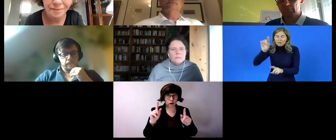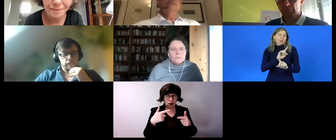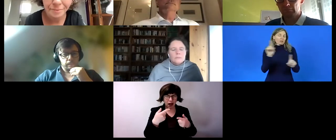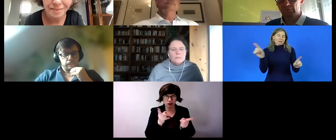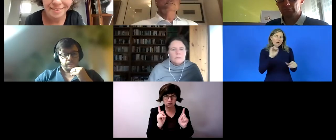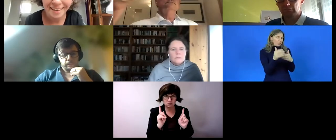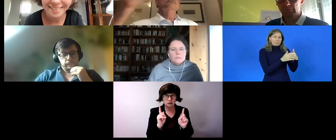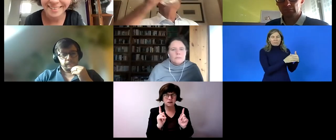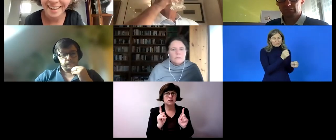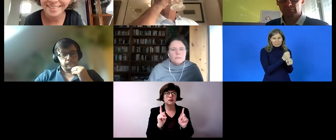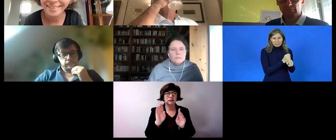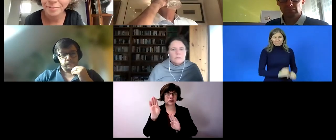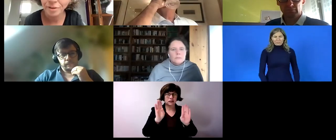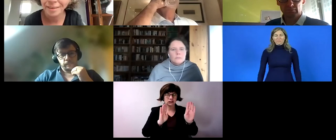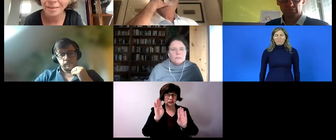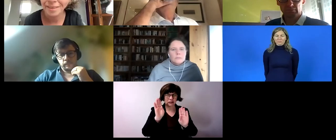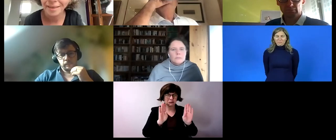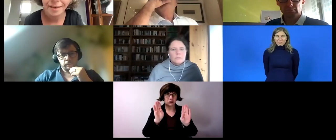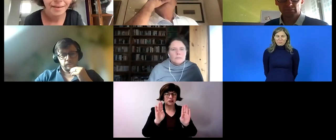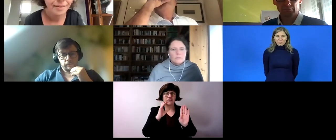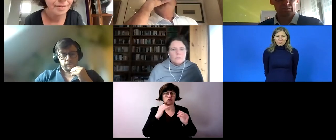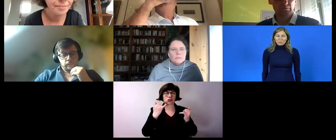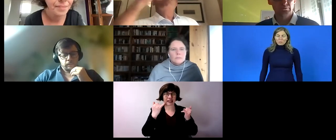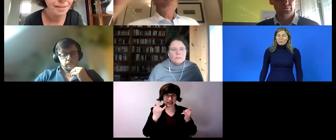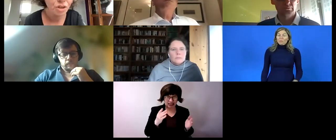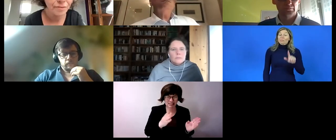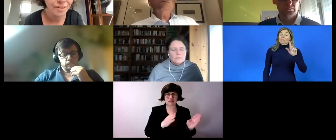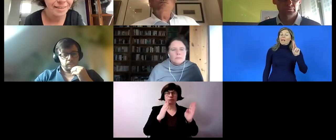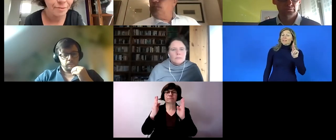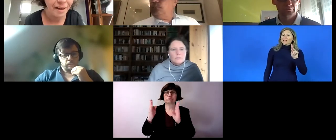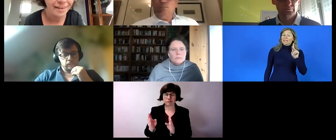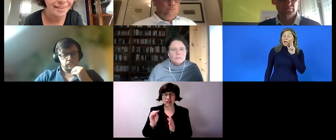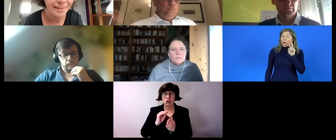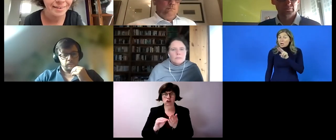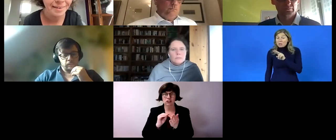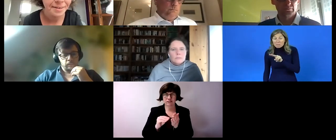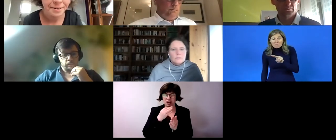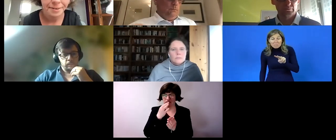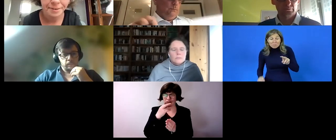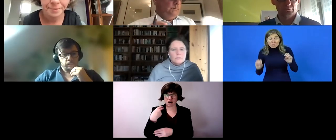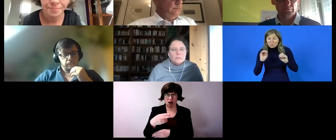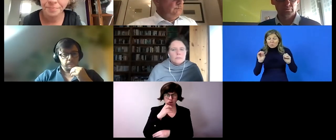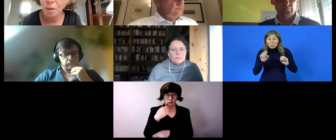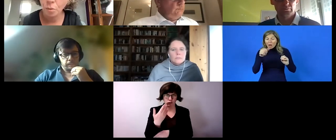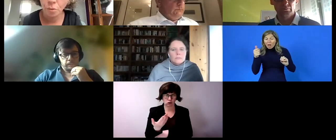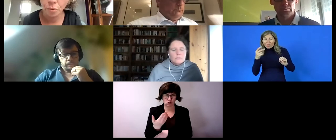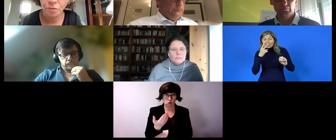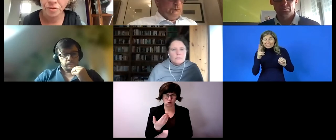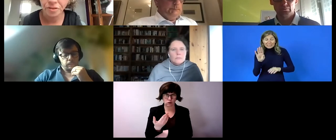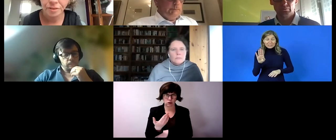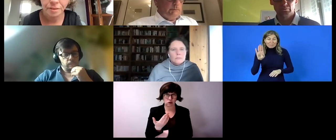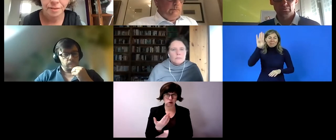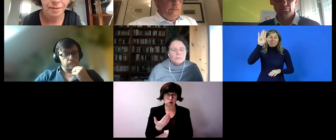i don't see anyone else wishing to react amongst the presenters and i think we may